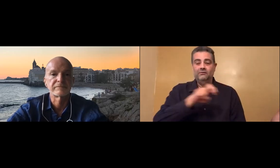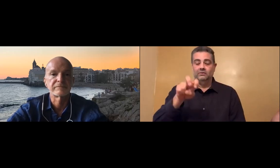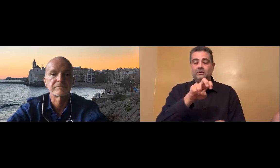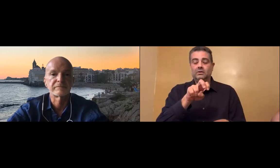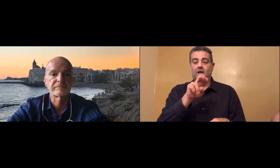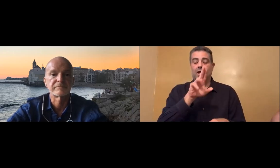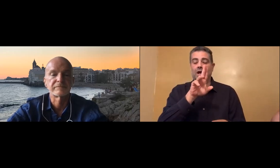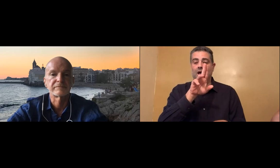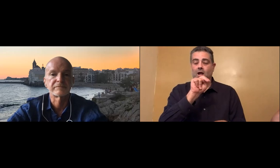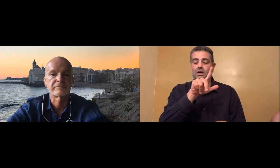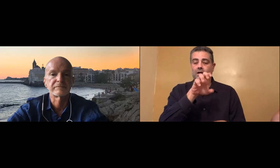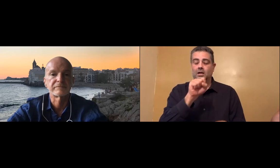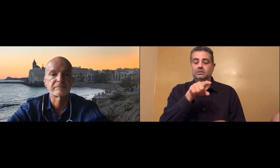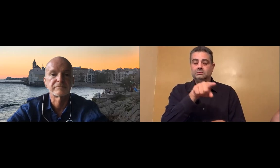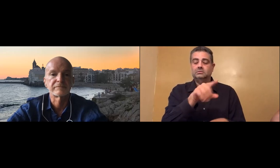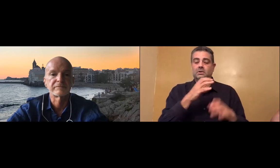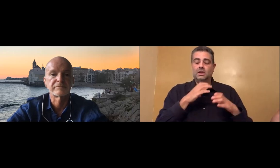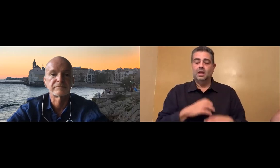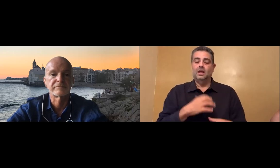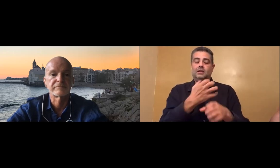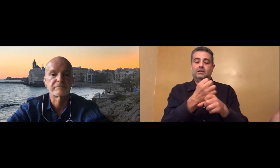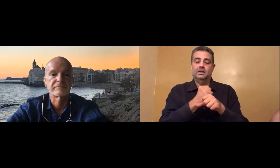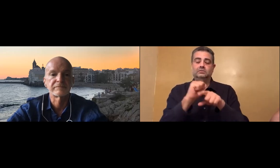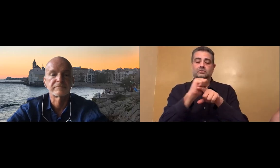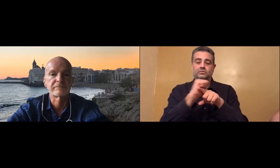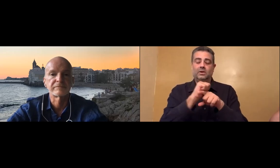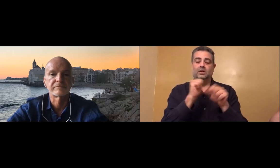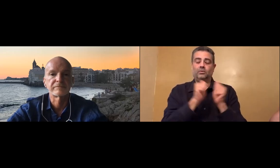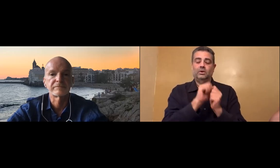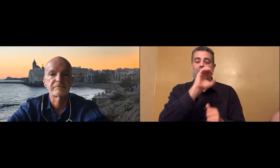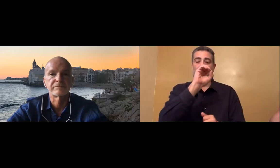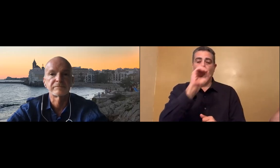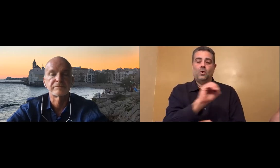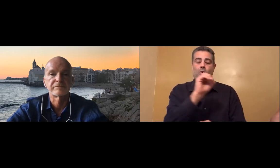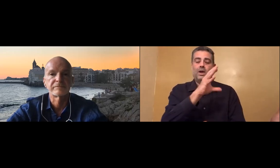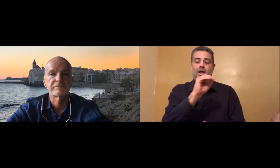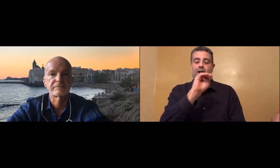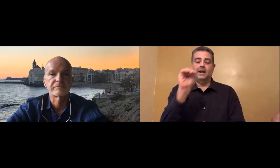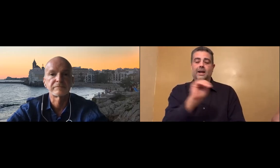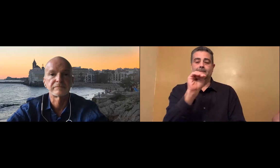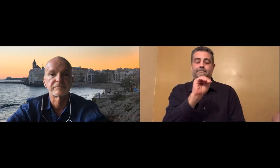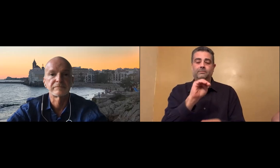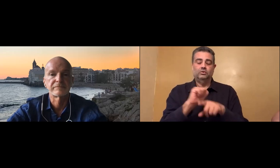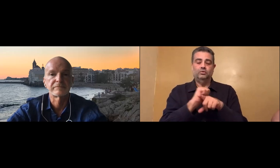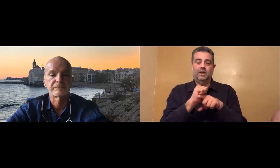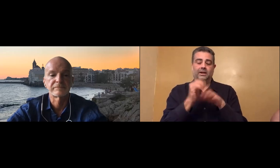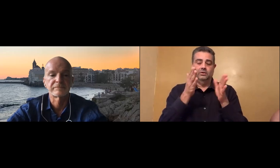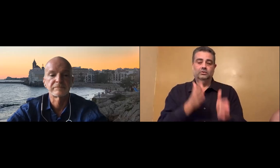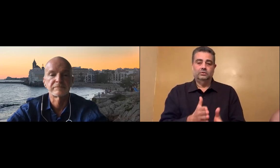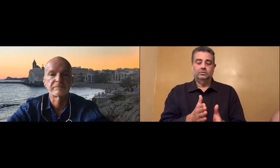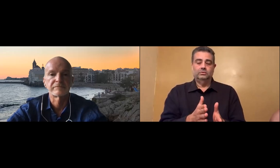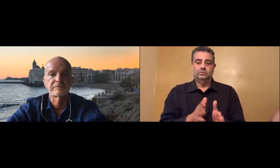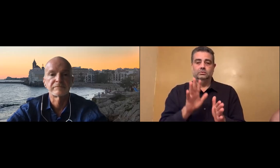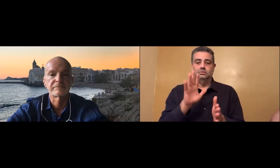We don't support using my MMX for use to guide yourself during